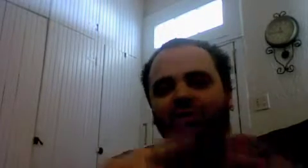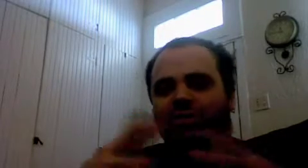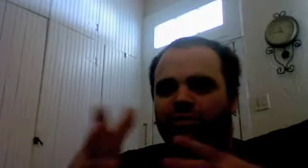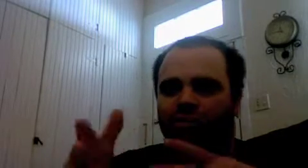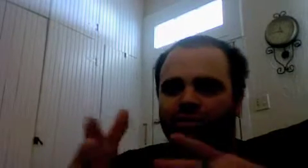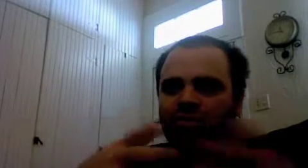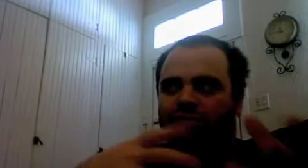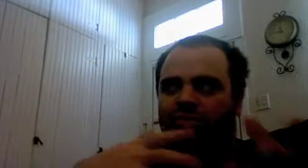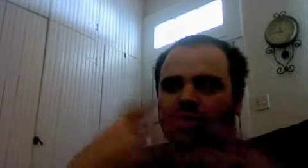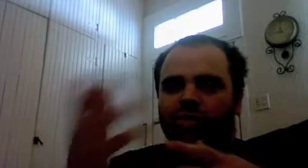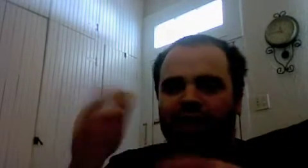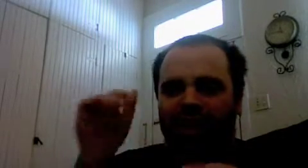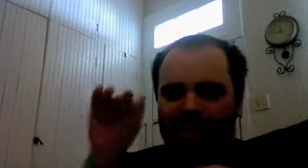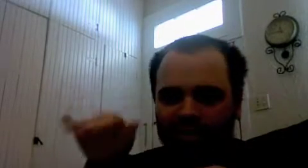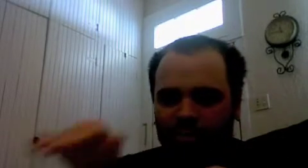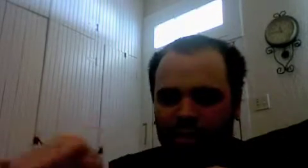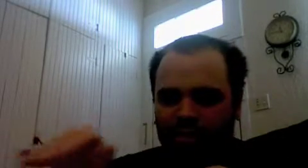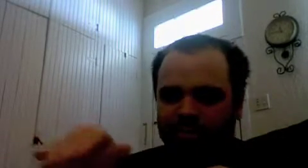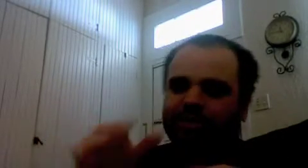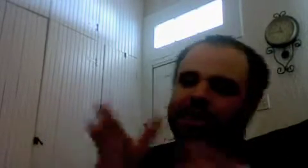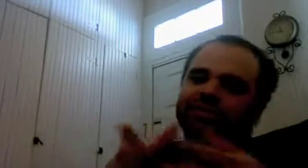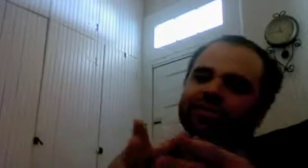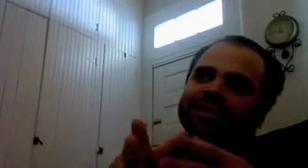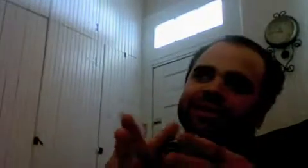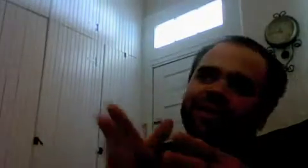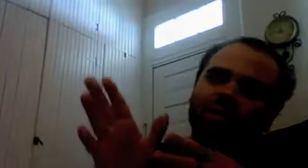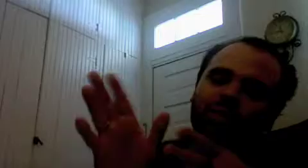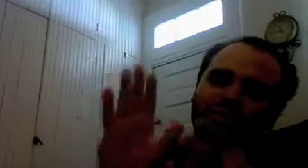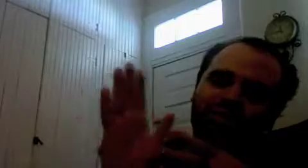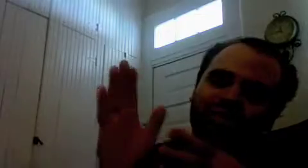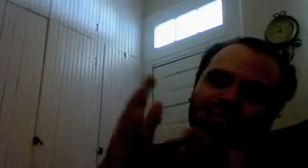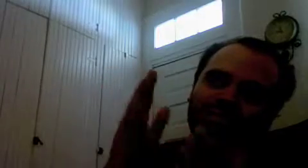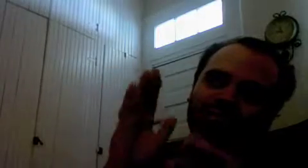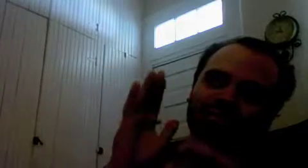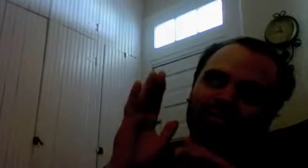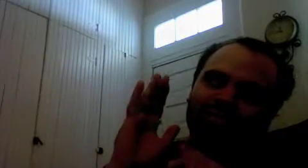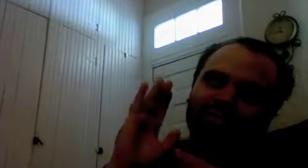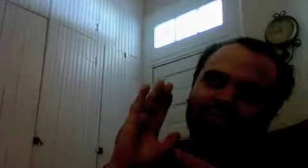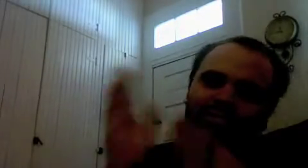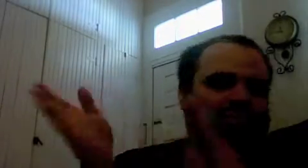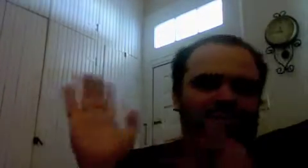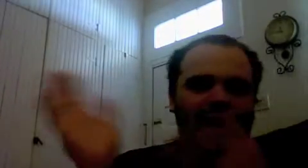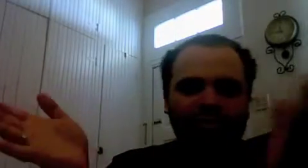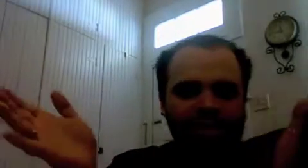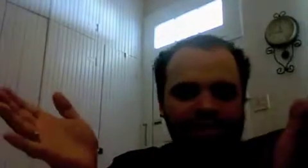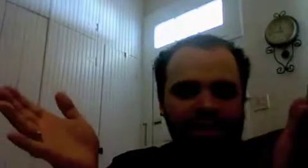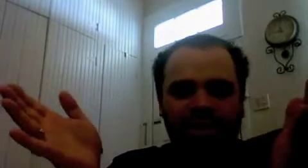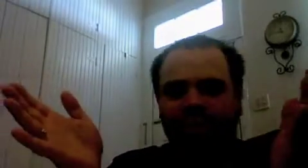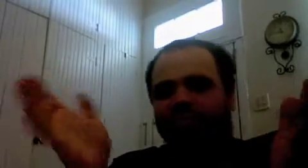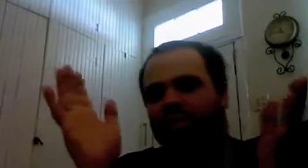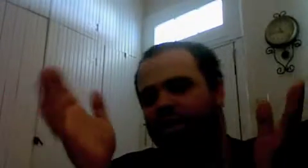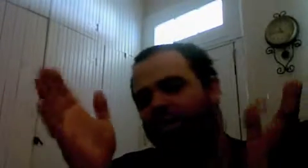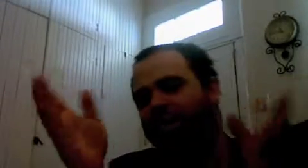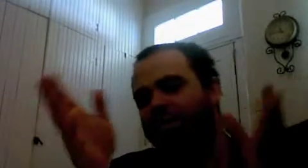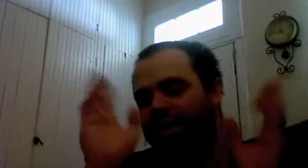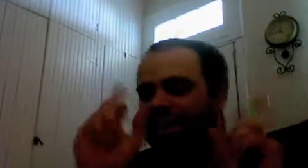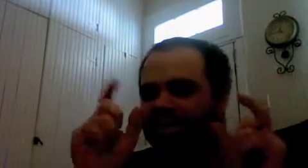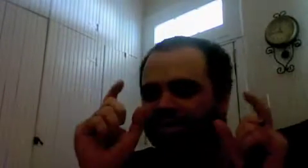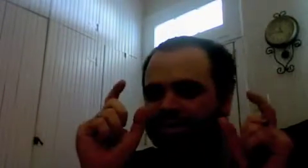a useful tool of getting into Marx's philosophy which obviously I'm not talking about here but I think it's